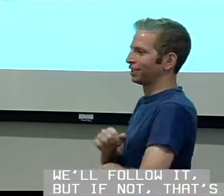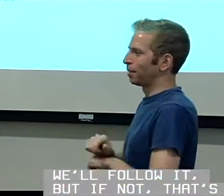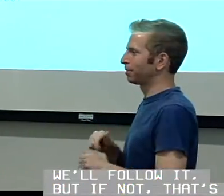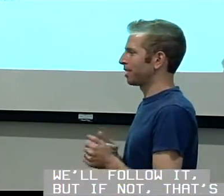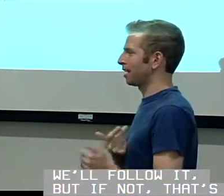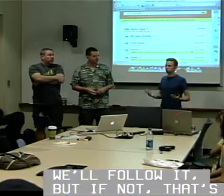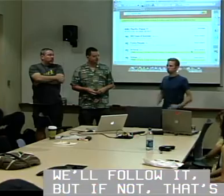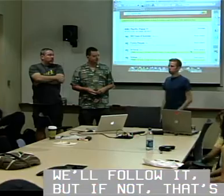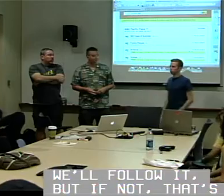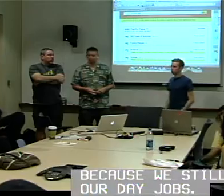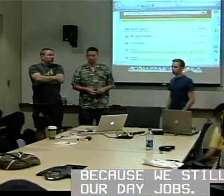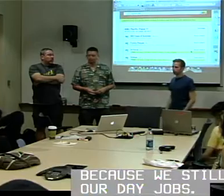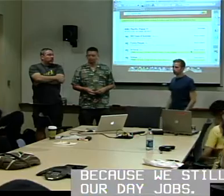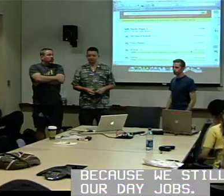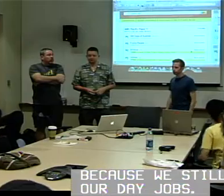okay, because we still have our day jobs.